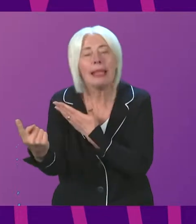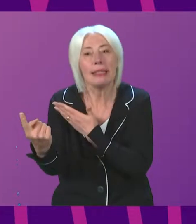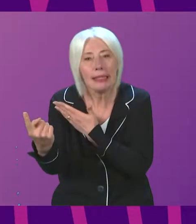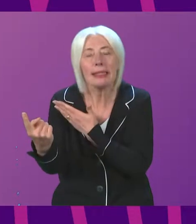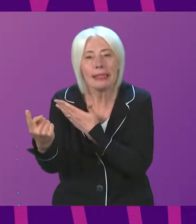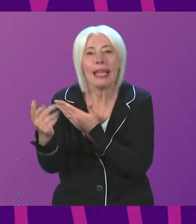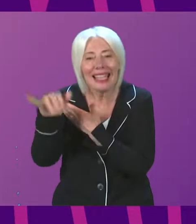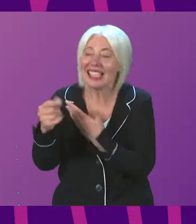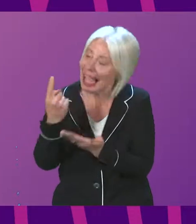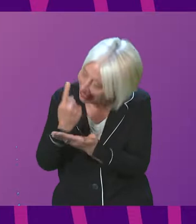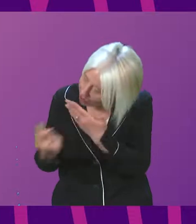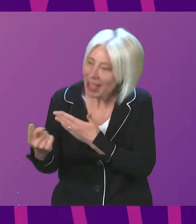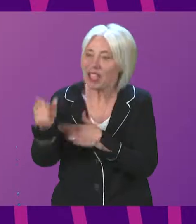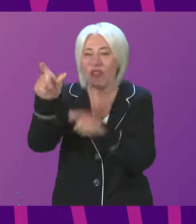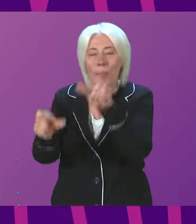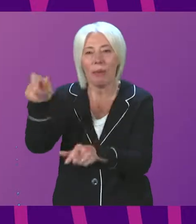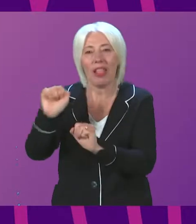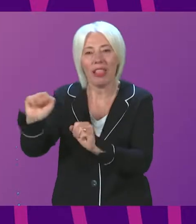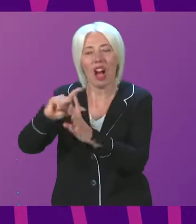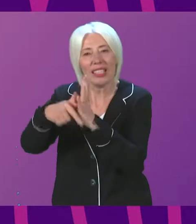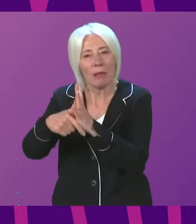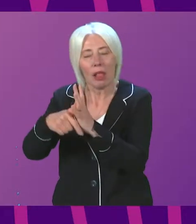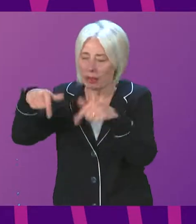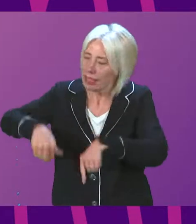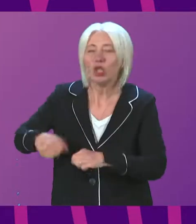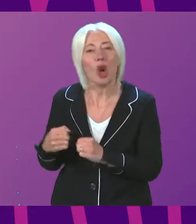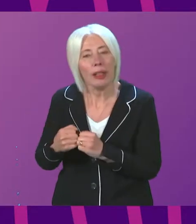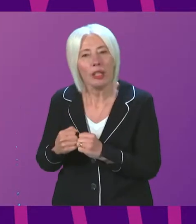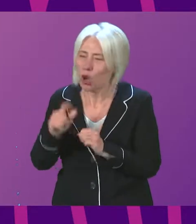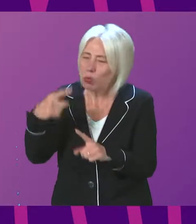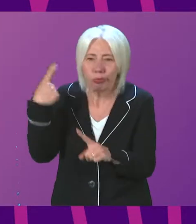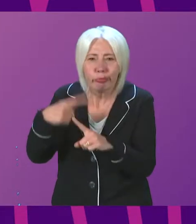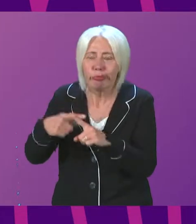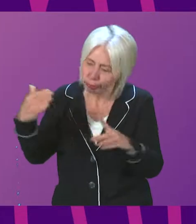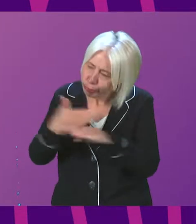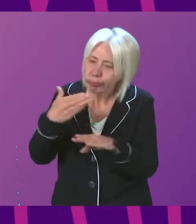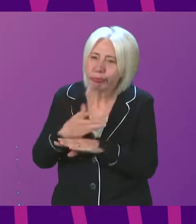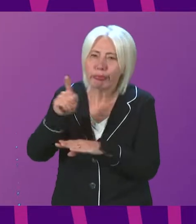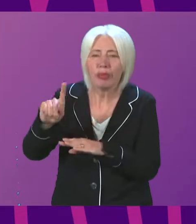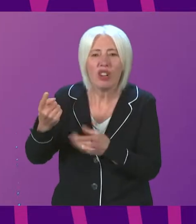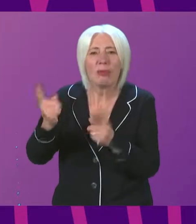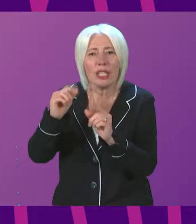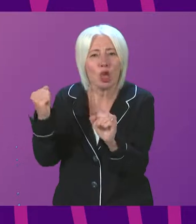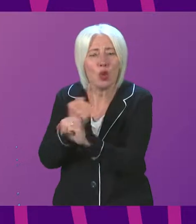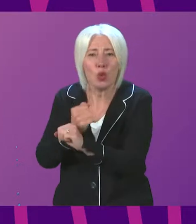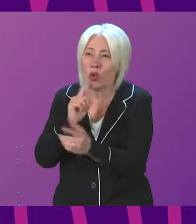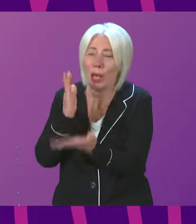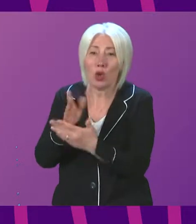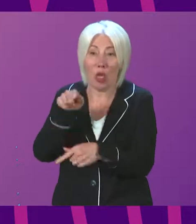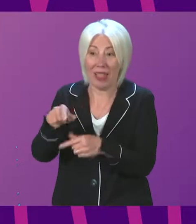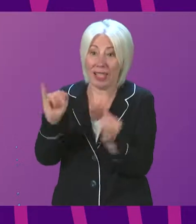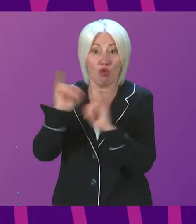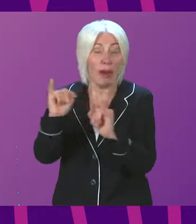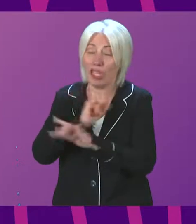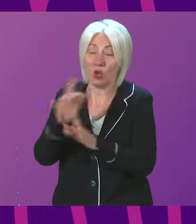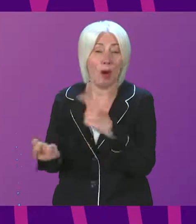The independence of disabled people in Scotland. So what urgent action will the First Minister take to halt this impending crisis?